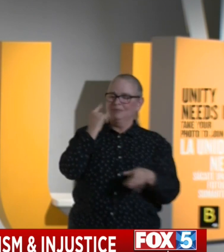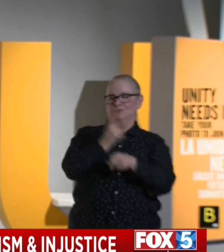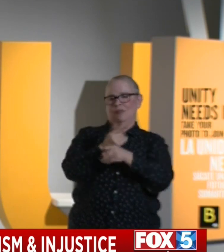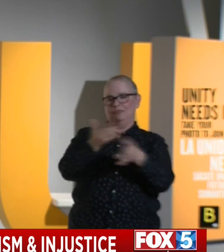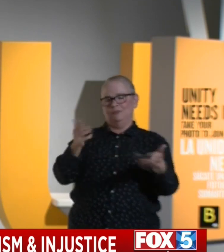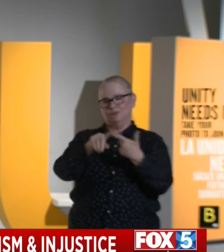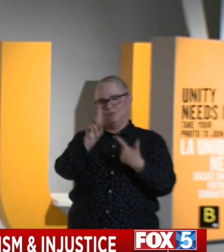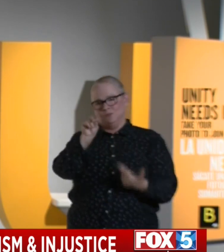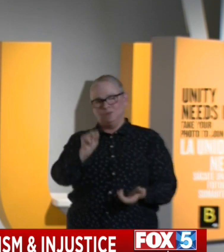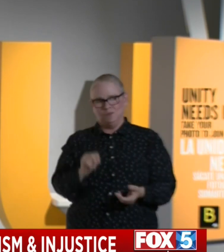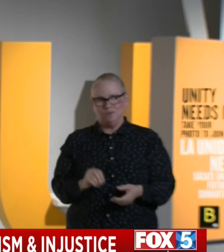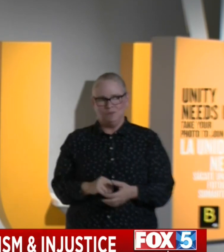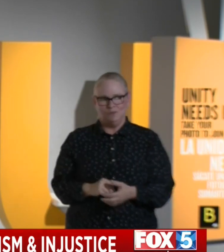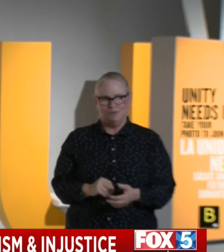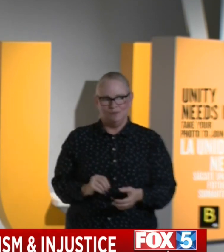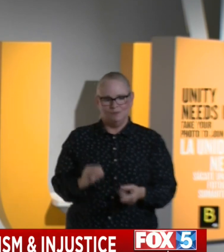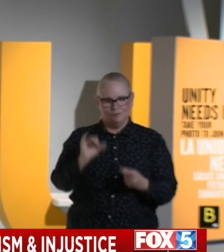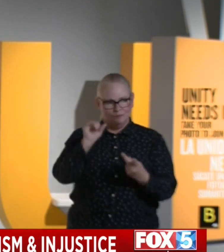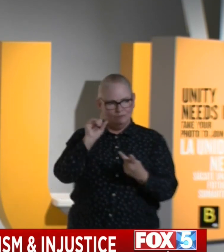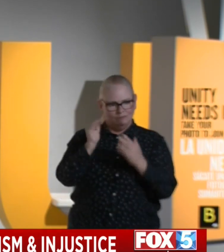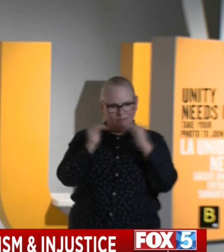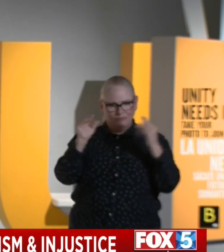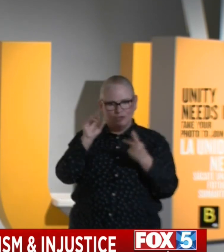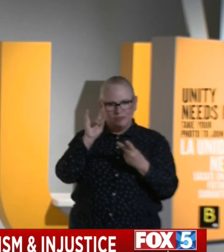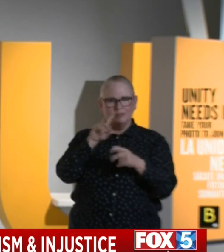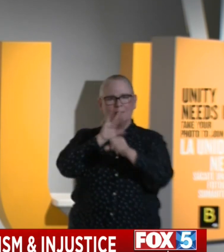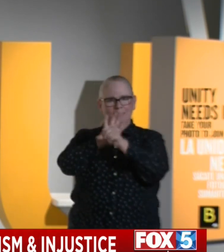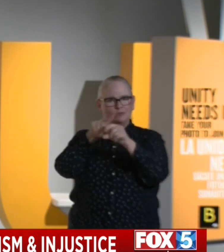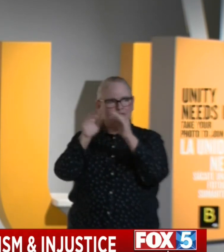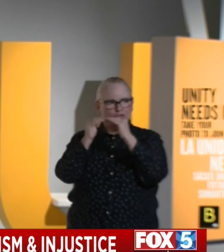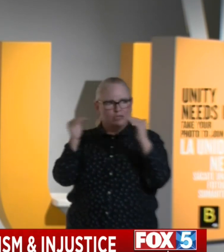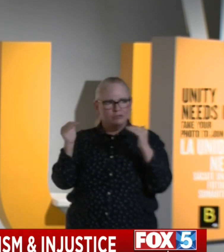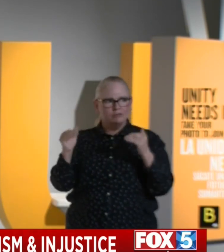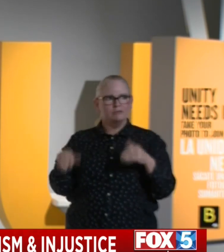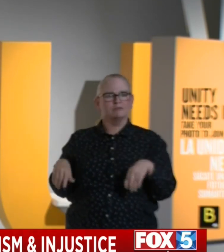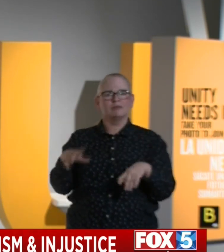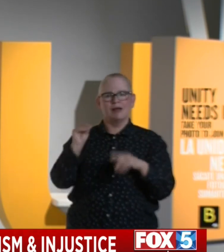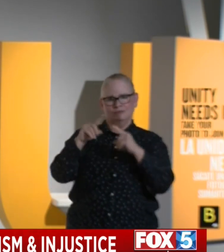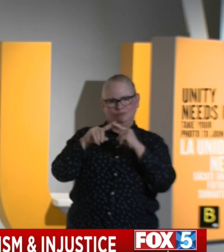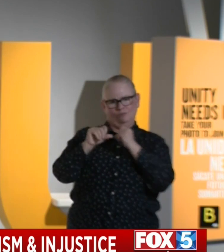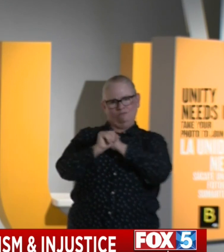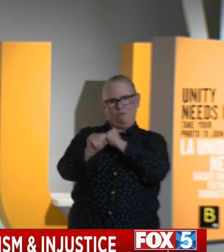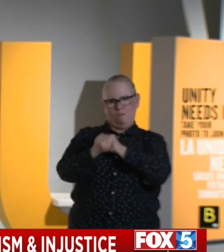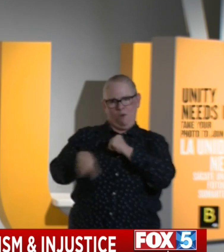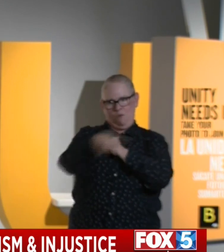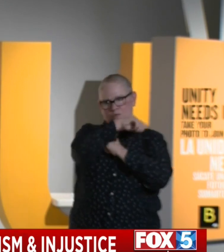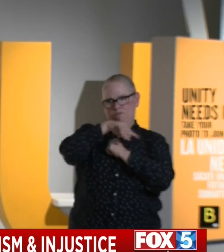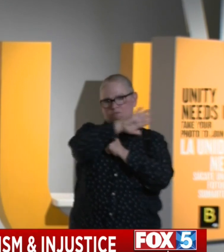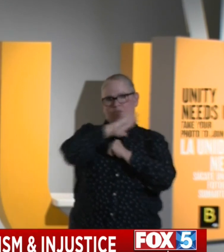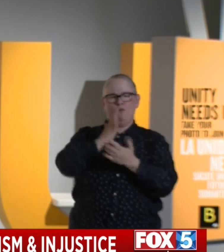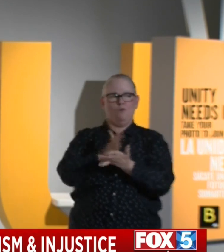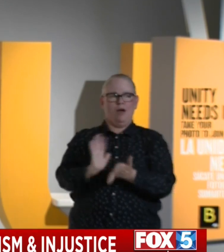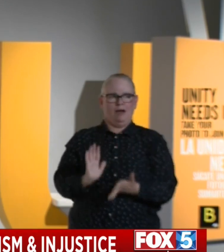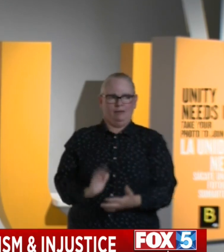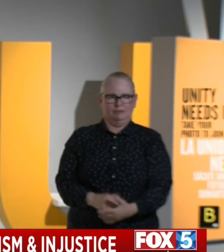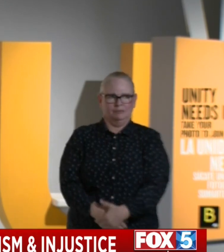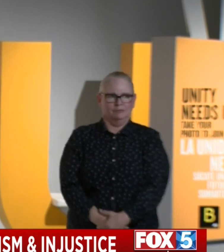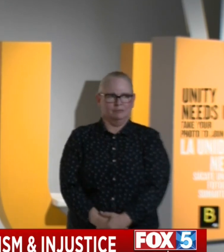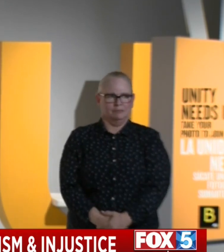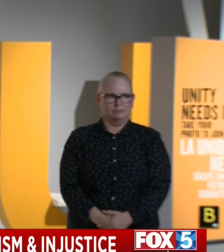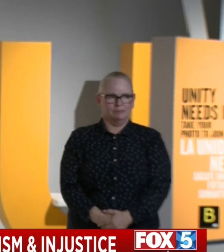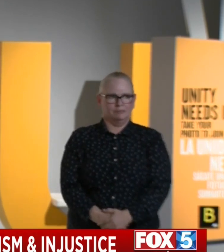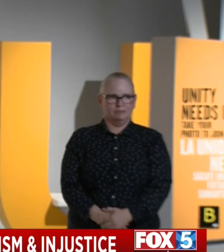does justice to the promise what we promote. Because one thing is clear to me, we have a hierarchy of values in this country